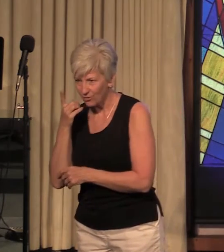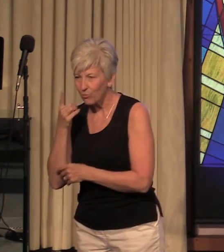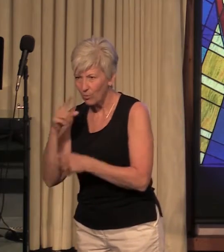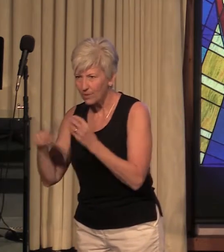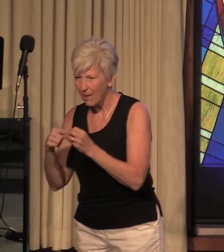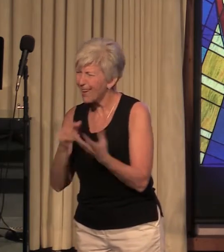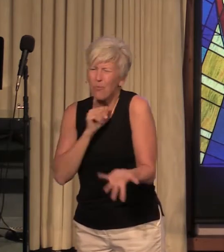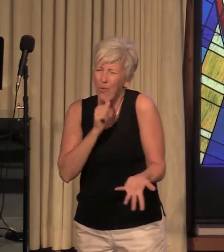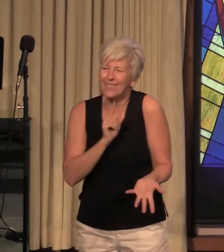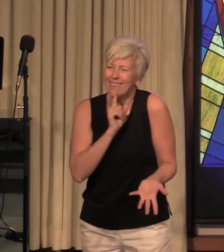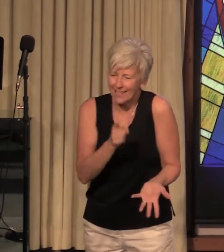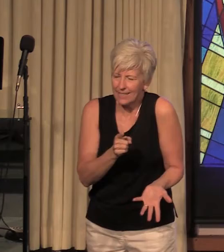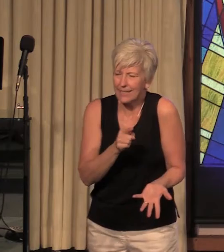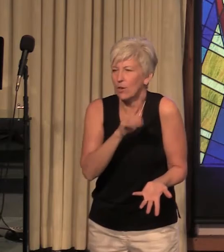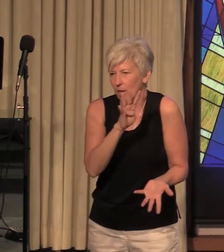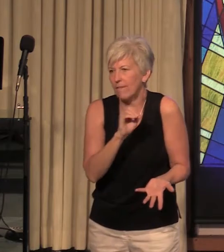years.